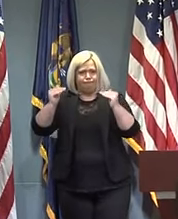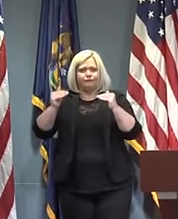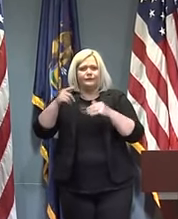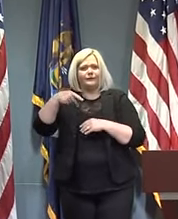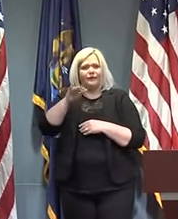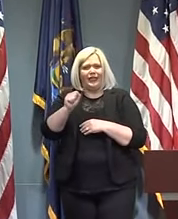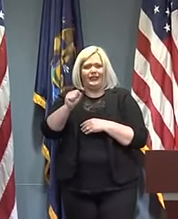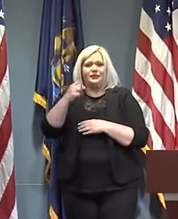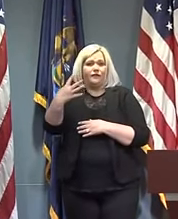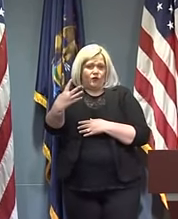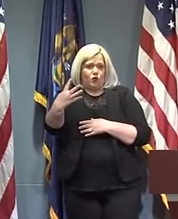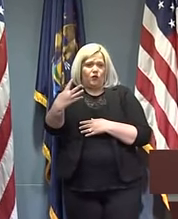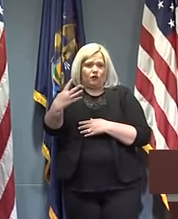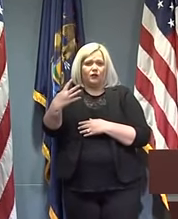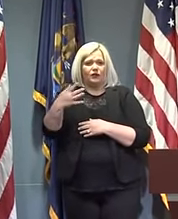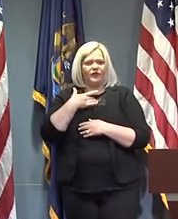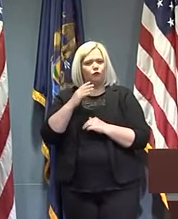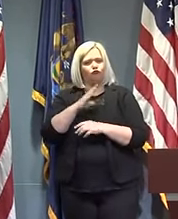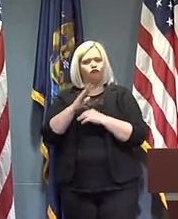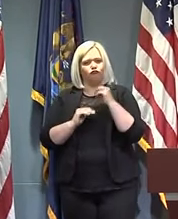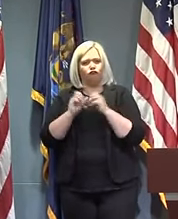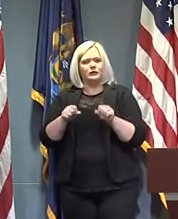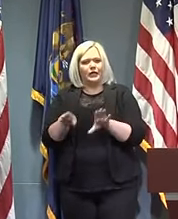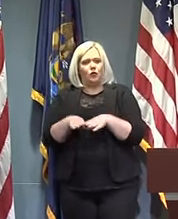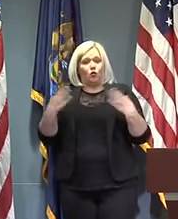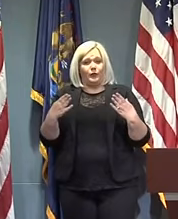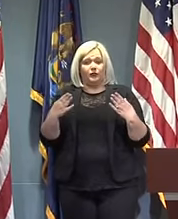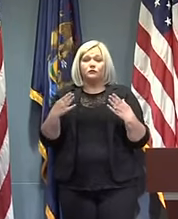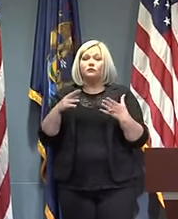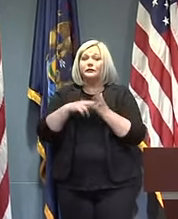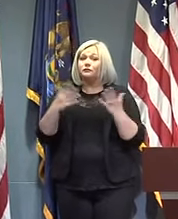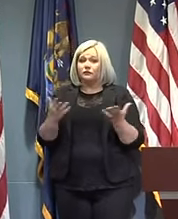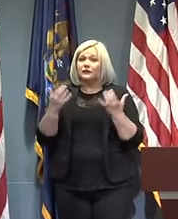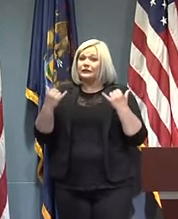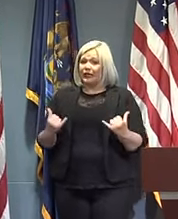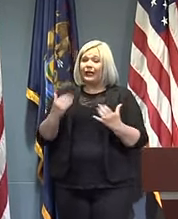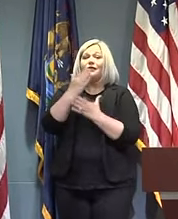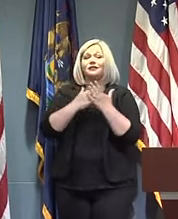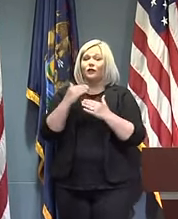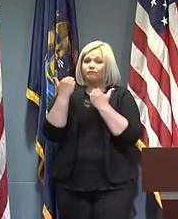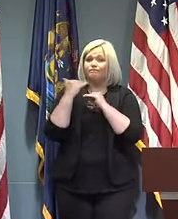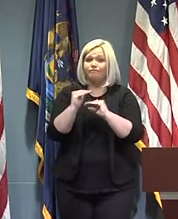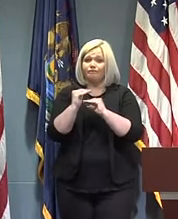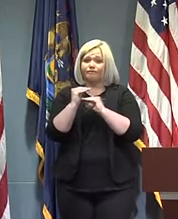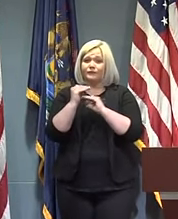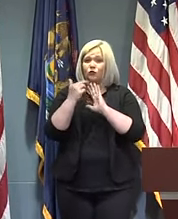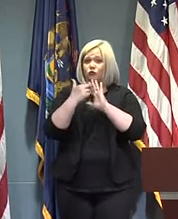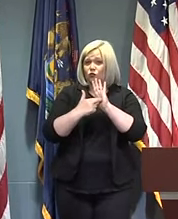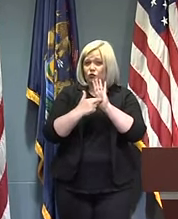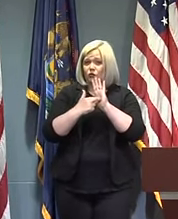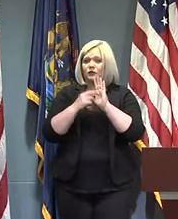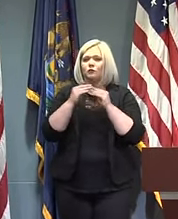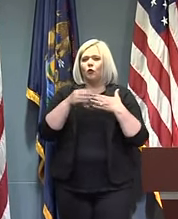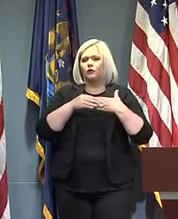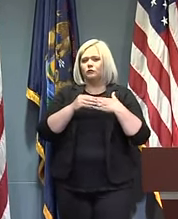That would be phase four. So today I signed an executive order that loosens some restrictions in Merck regions six